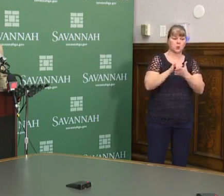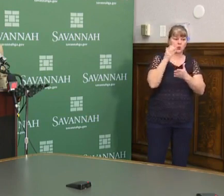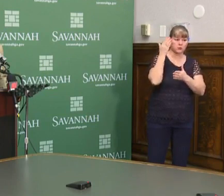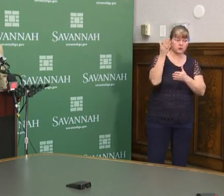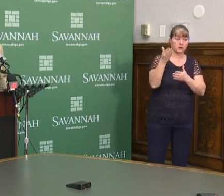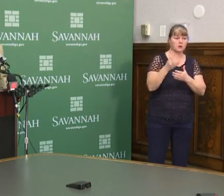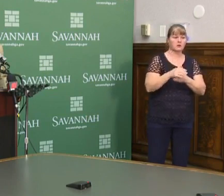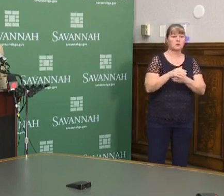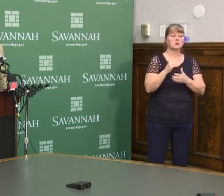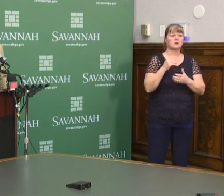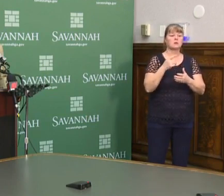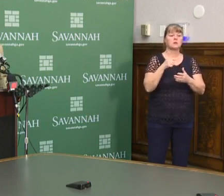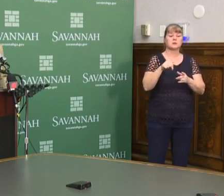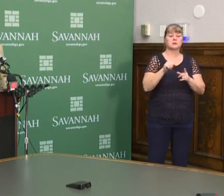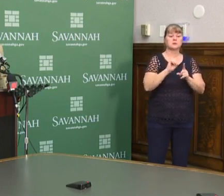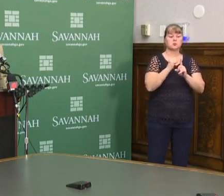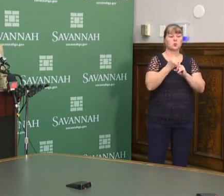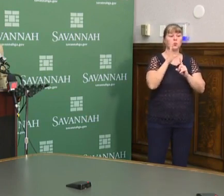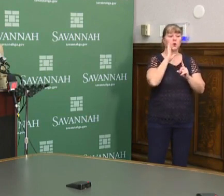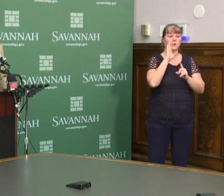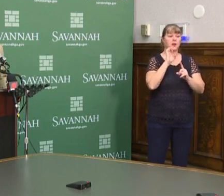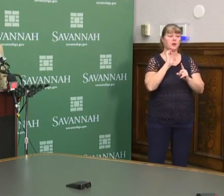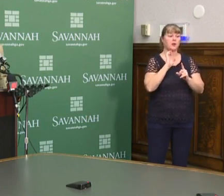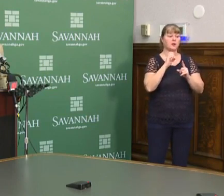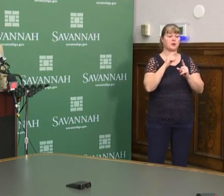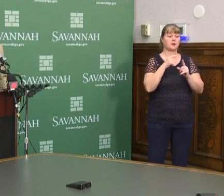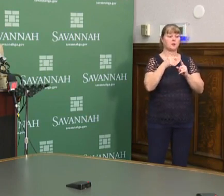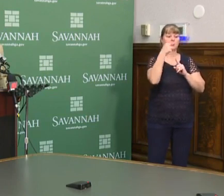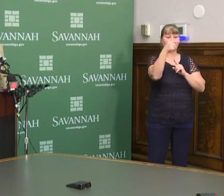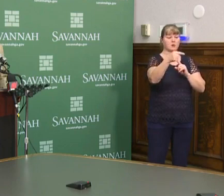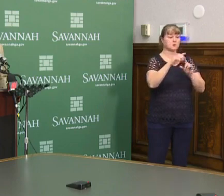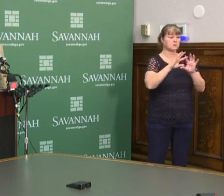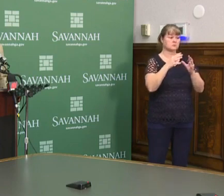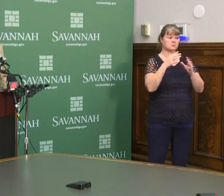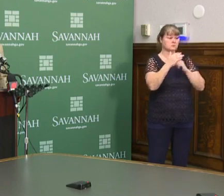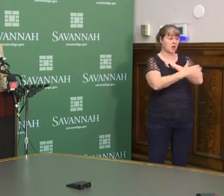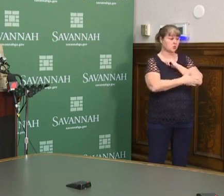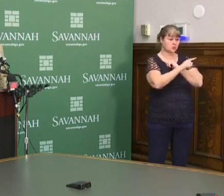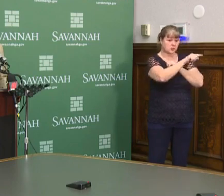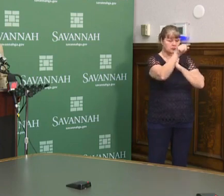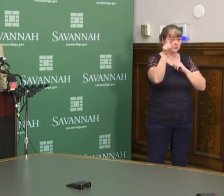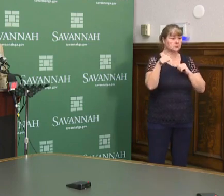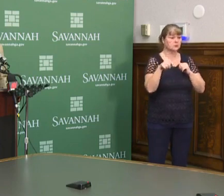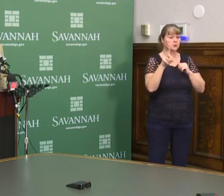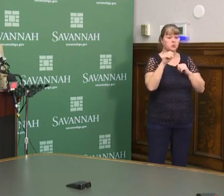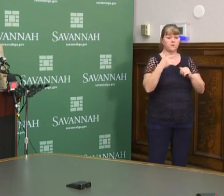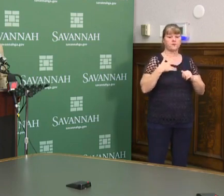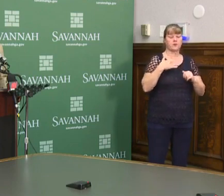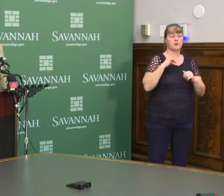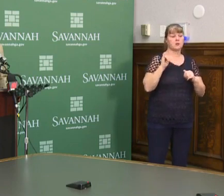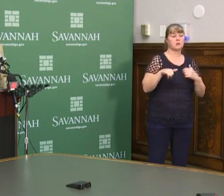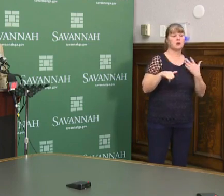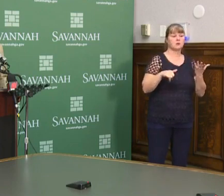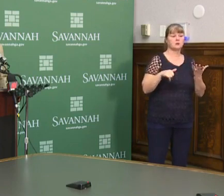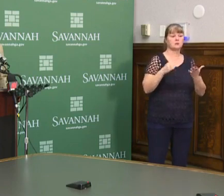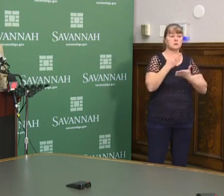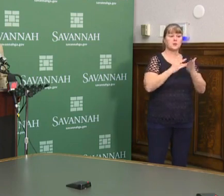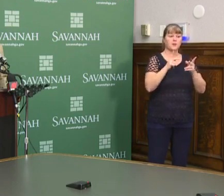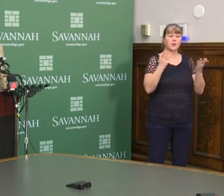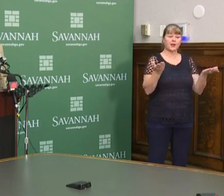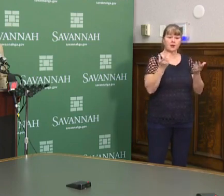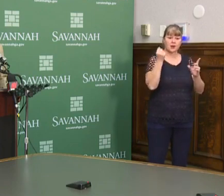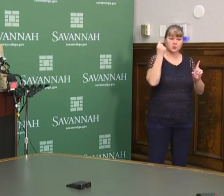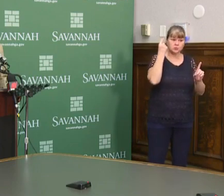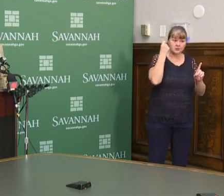knowing that this kind of situation is going to be escalating across the country. Do you feel that there is people here